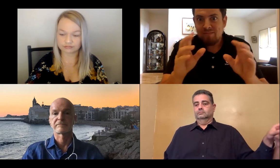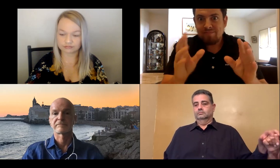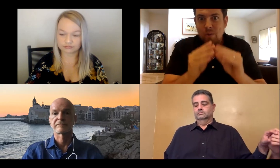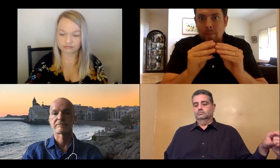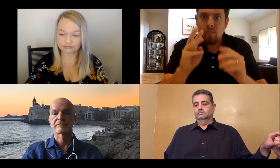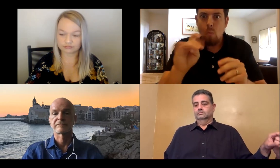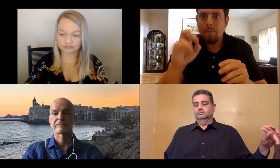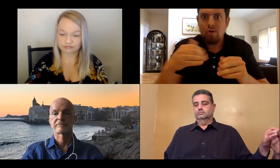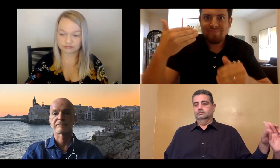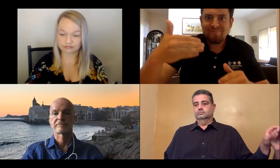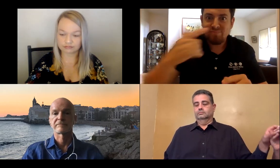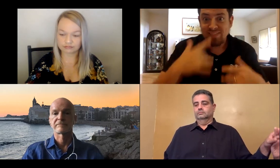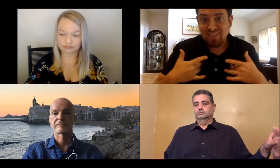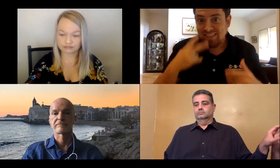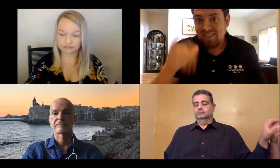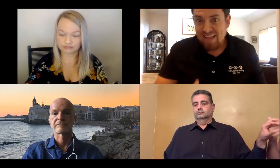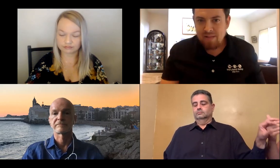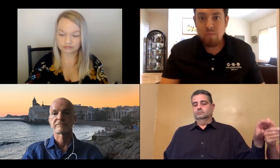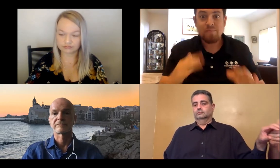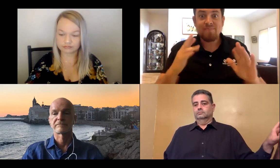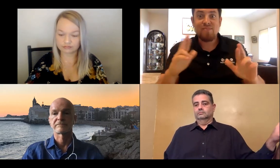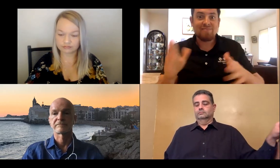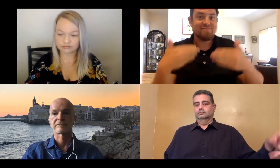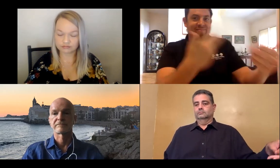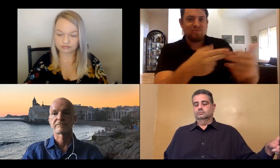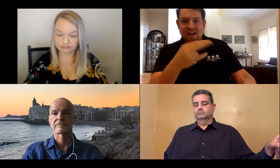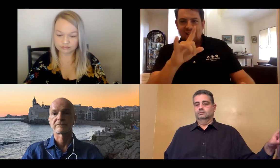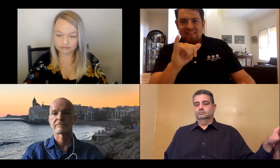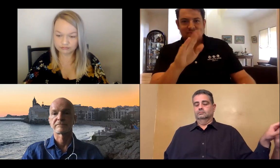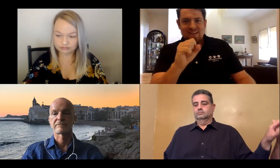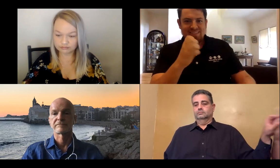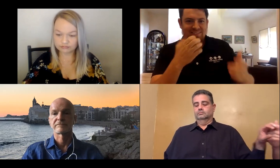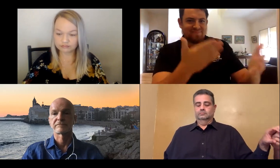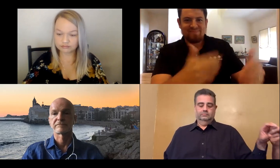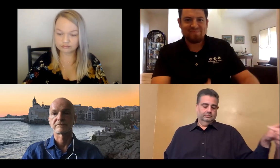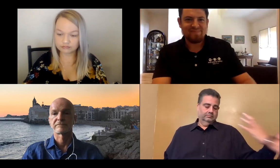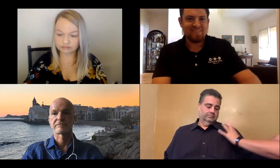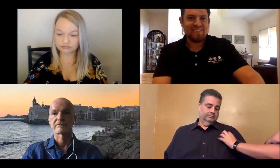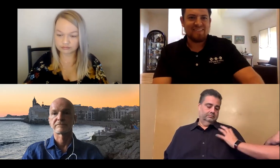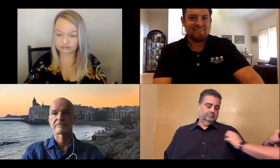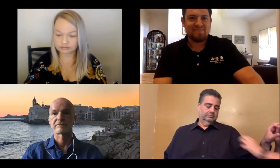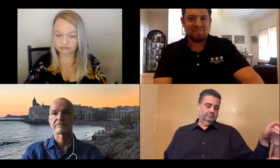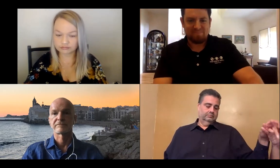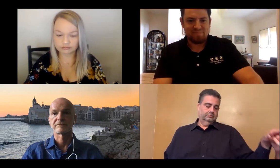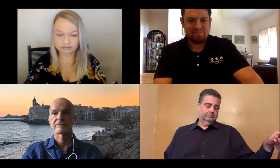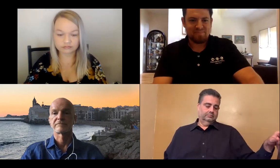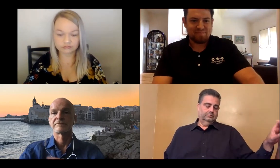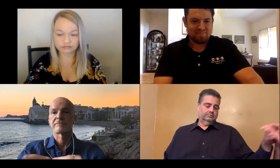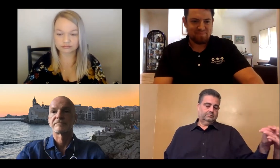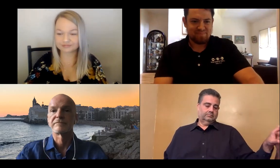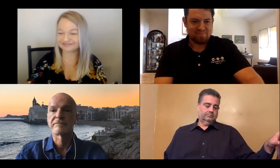And I've been a supporter of NASRA for quite a while and I hope that we can have more webinars like this to further our work.